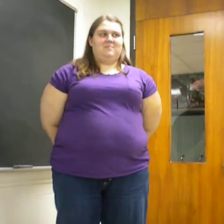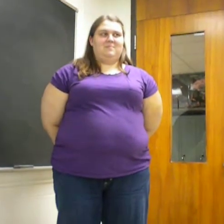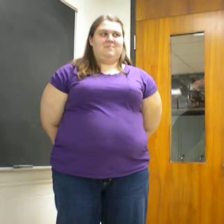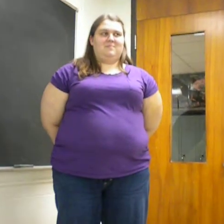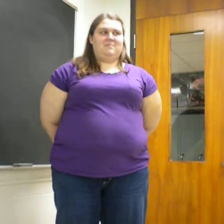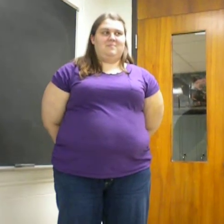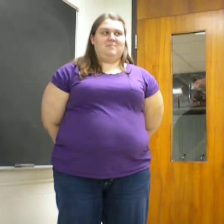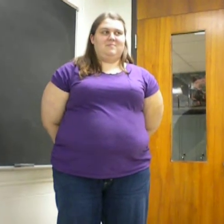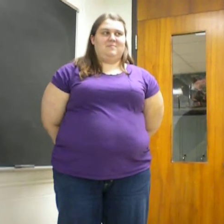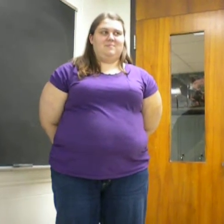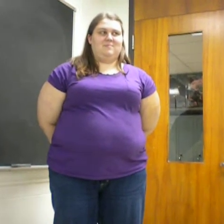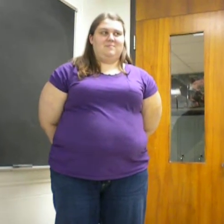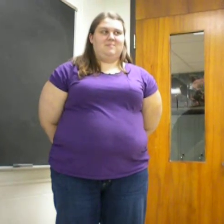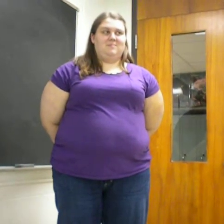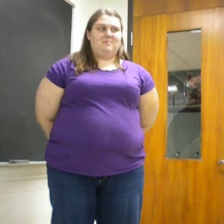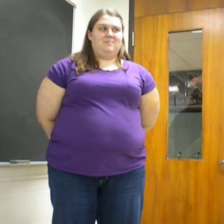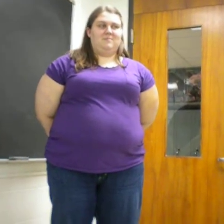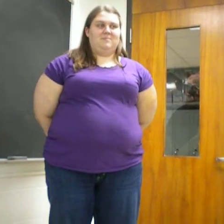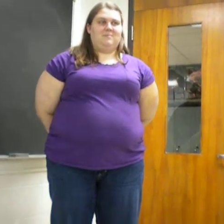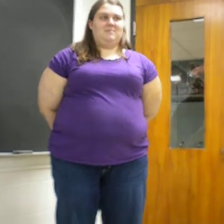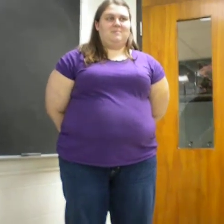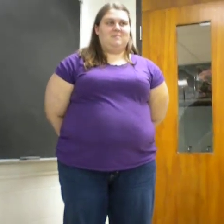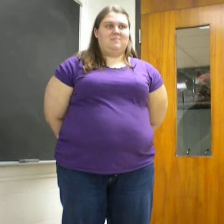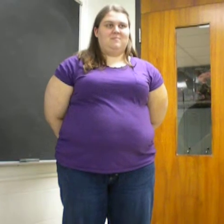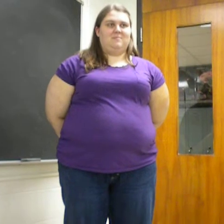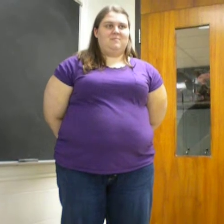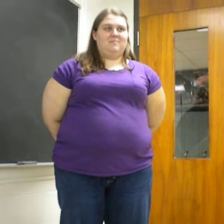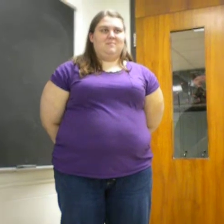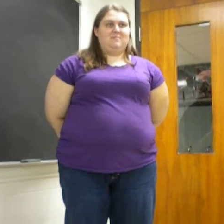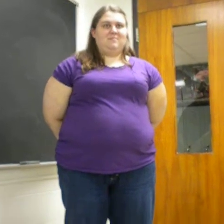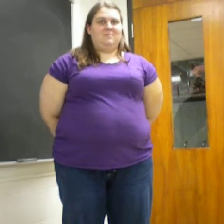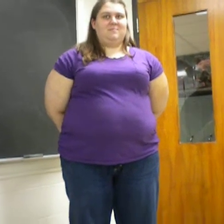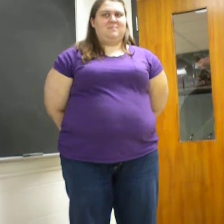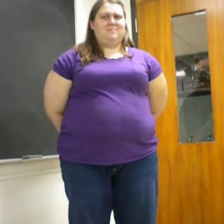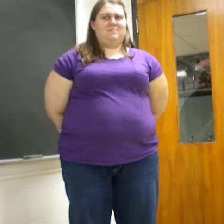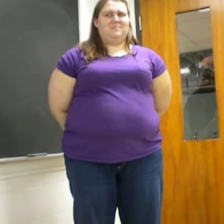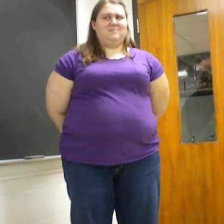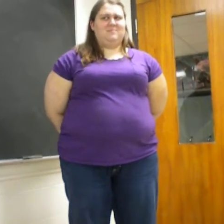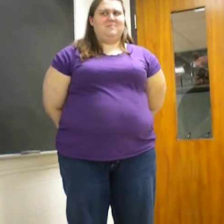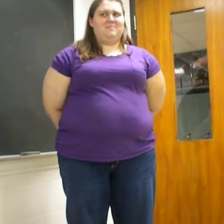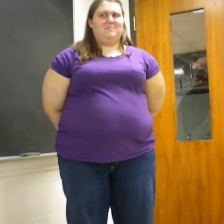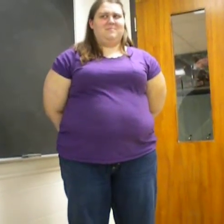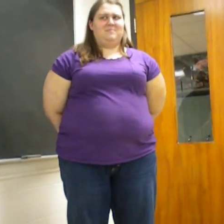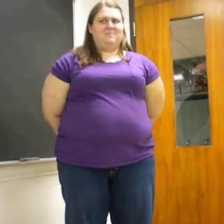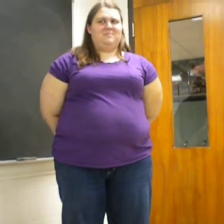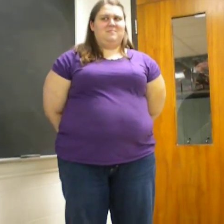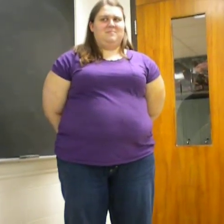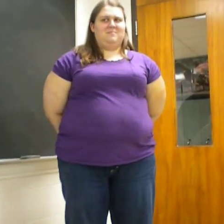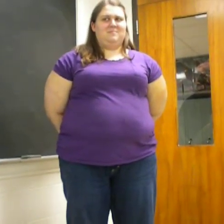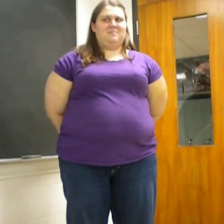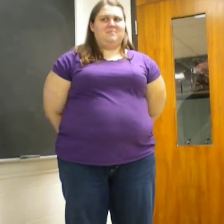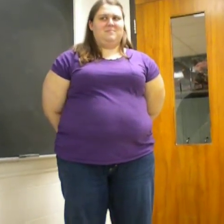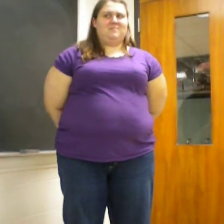I know this letter will come to you surprisingly, but let it not be a surprise to you, for nature has a way of arriving unannounced.